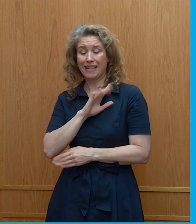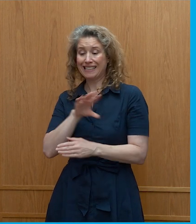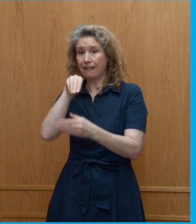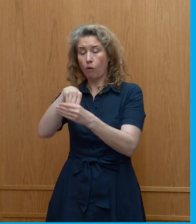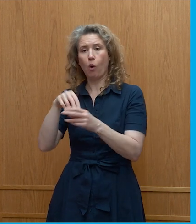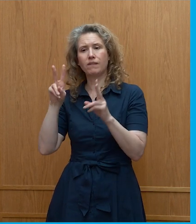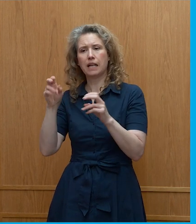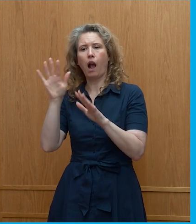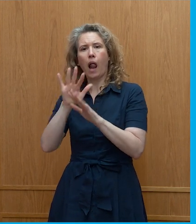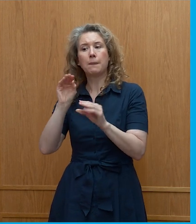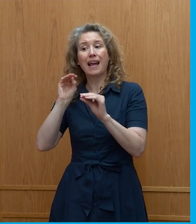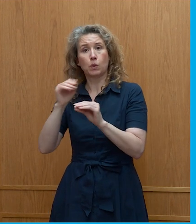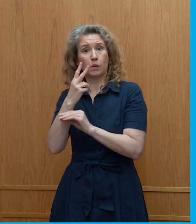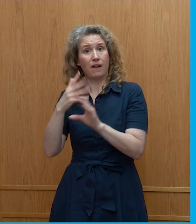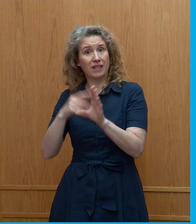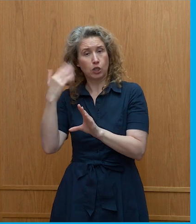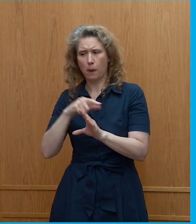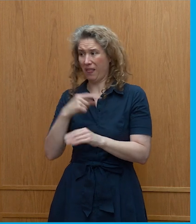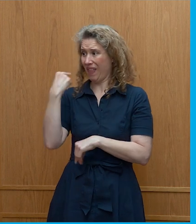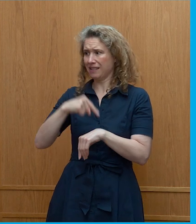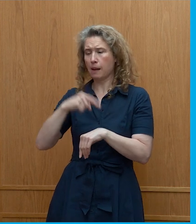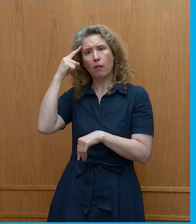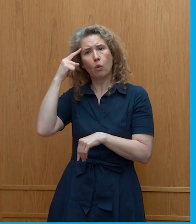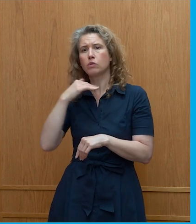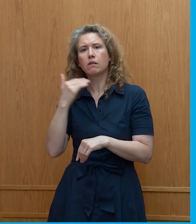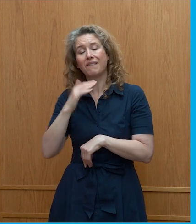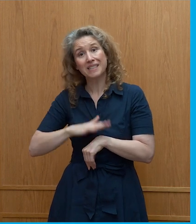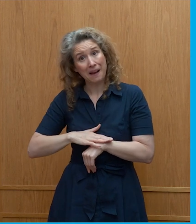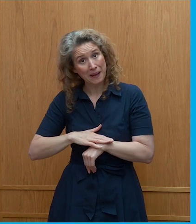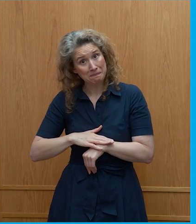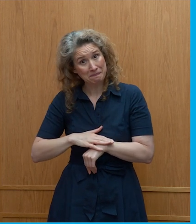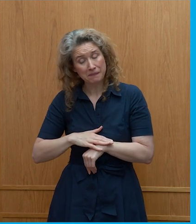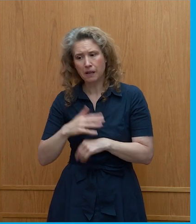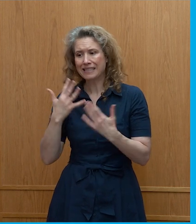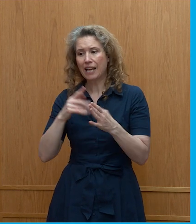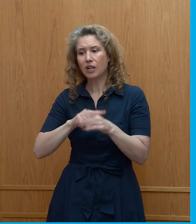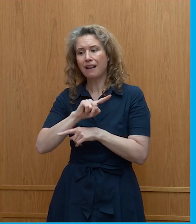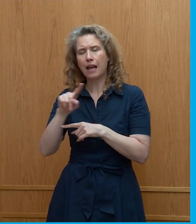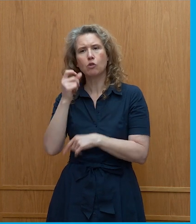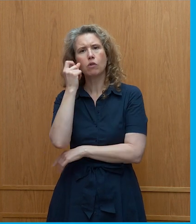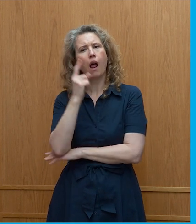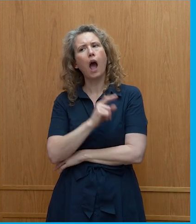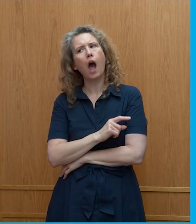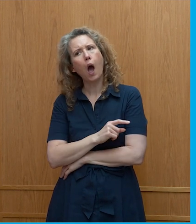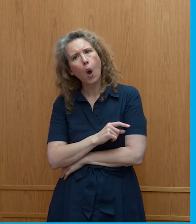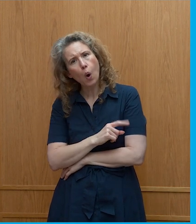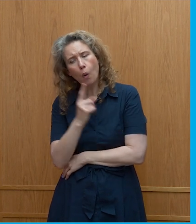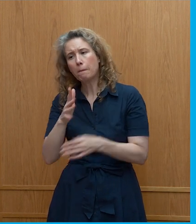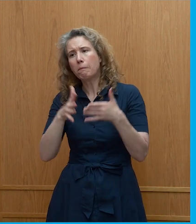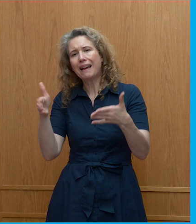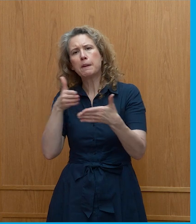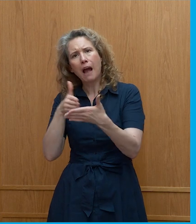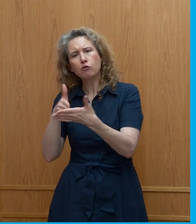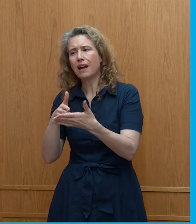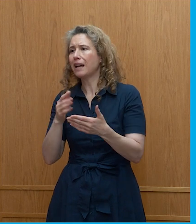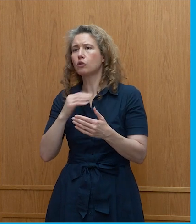education 25 years ago is because I didn't think we had time and then 10 years later I realized that one of the biggest barriers was a lack of